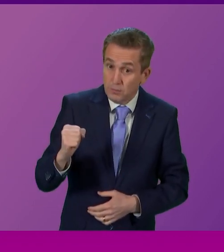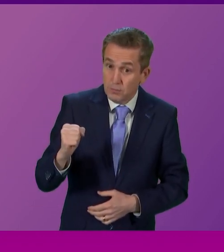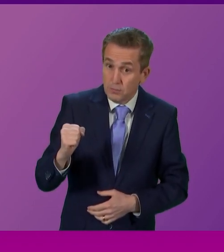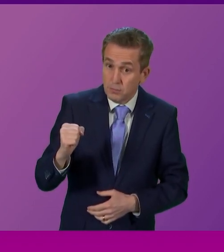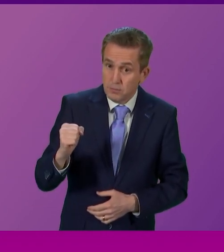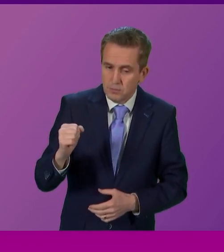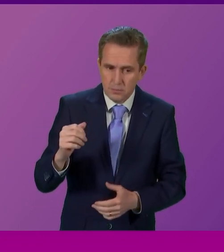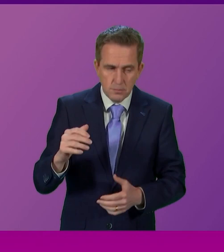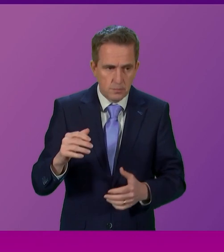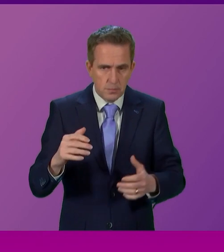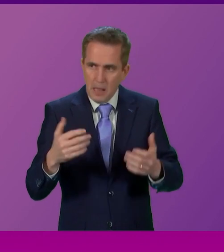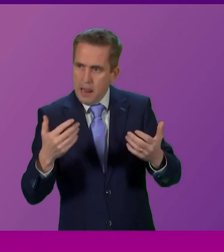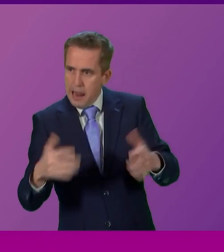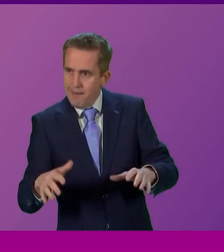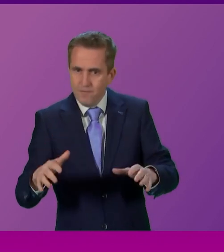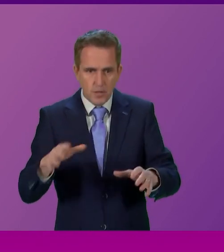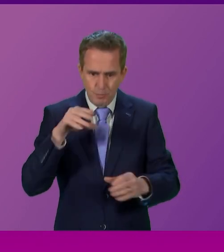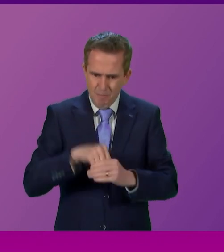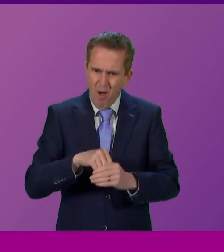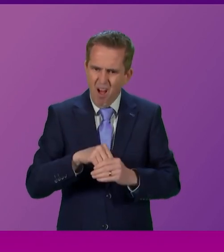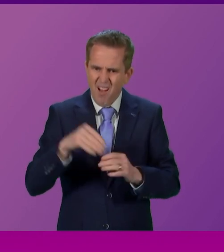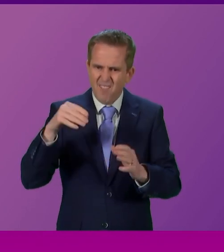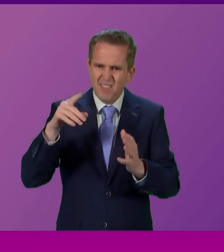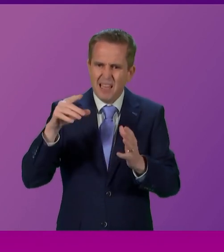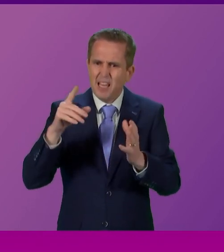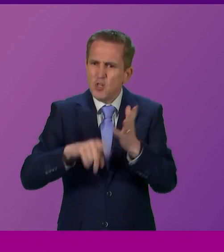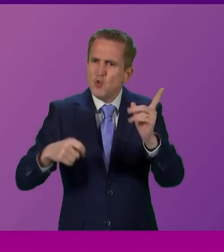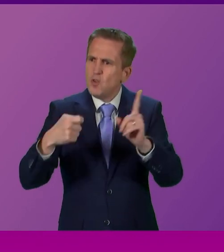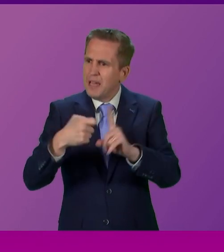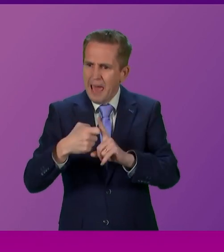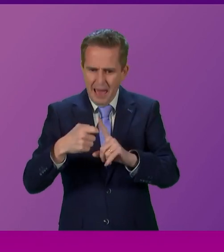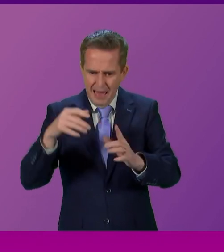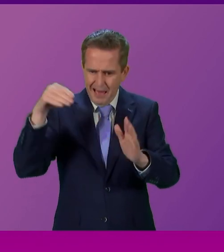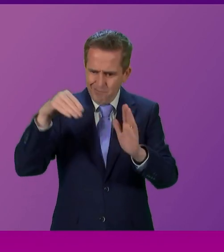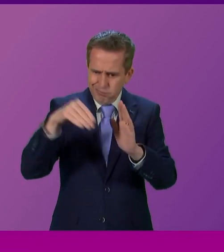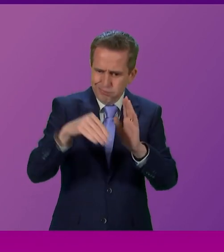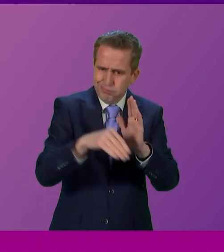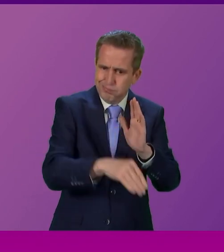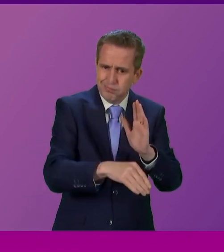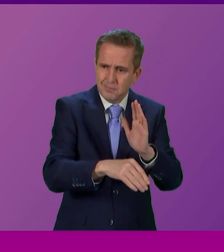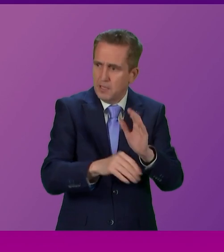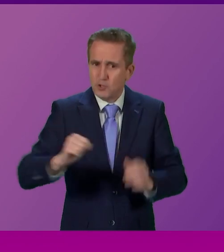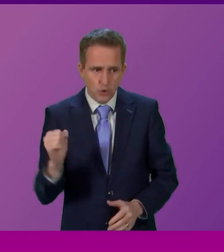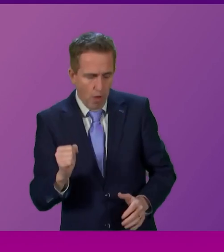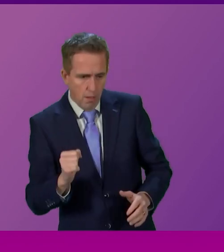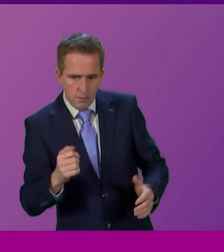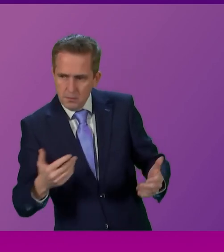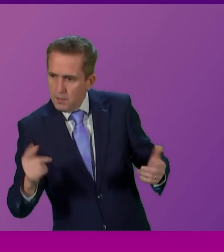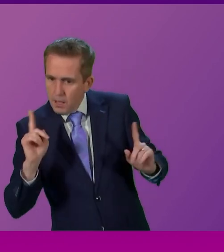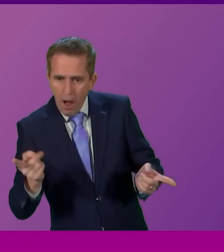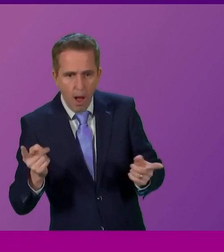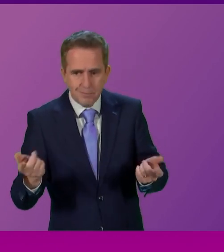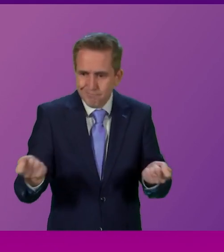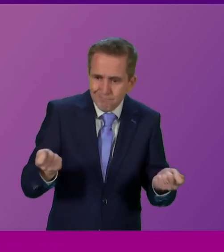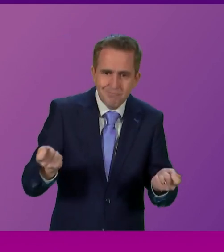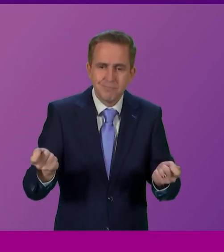devoted to the declining UK state, no matter the cost to Scotland, cannot state what the democratic